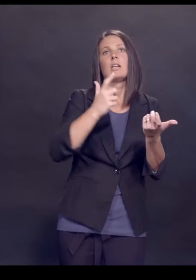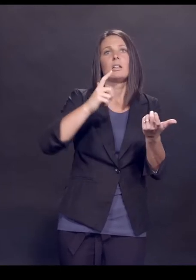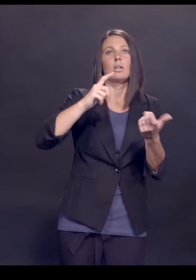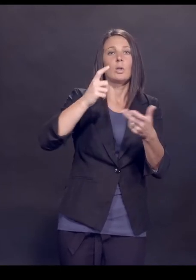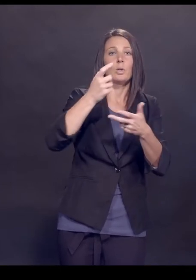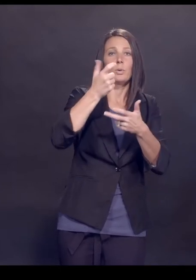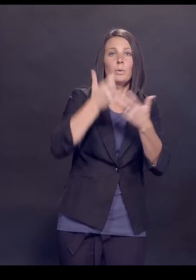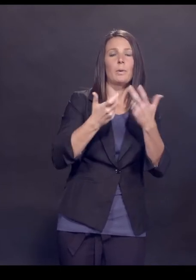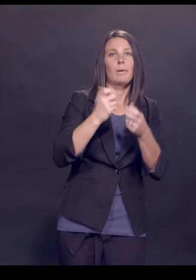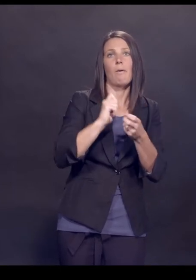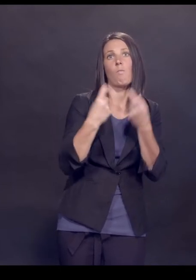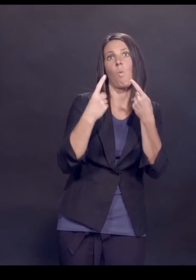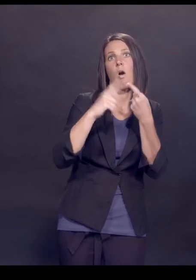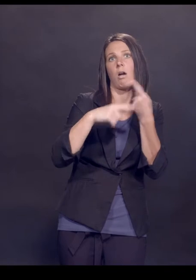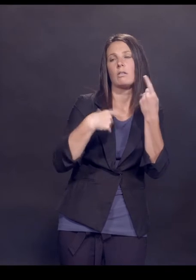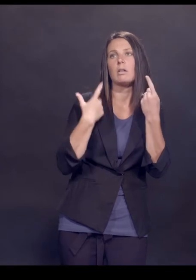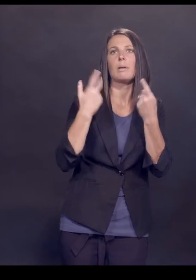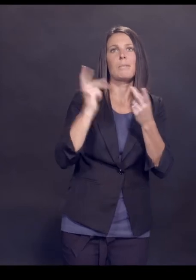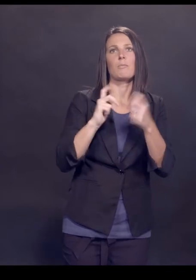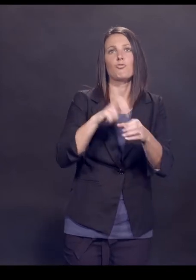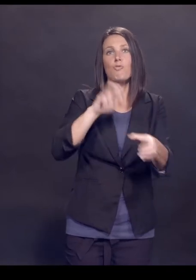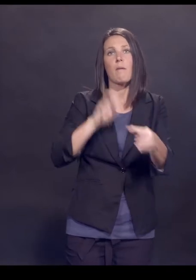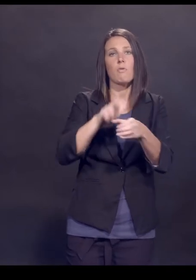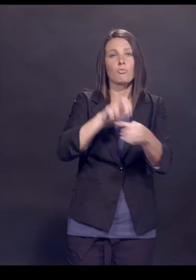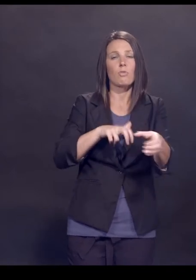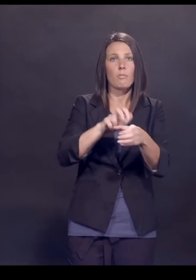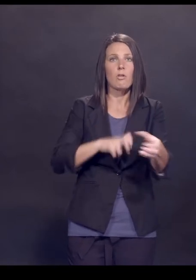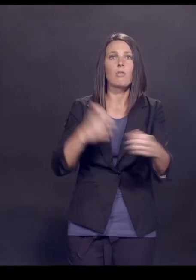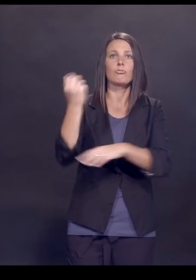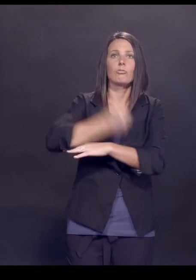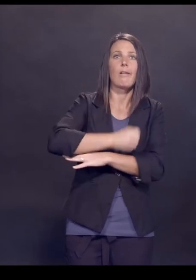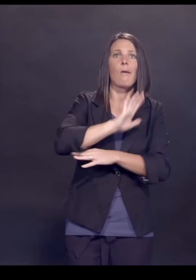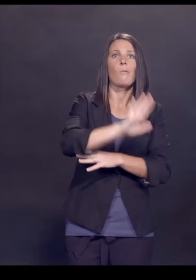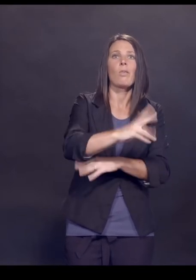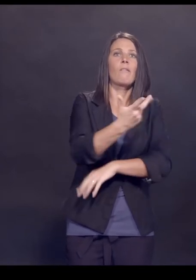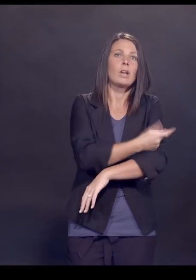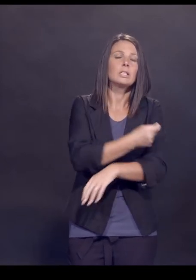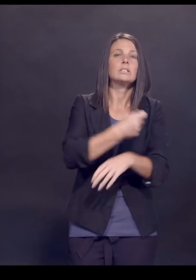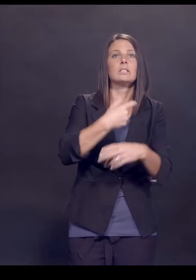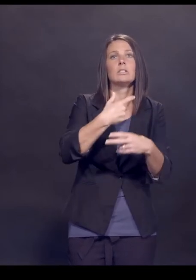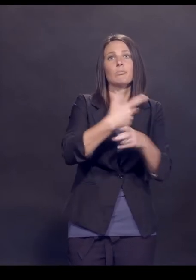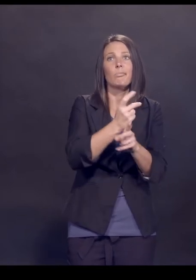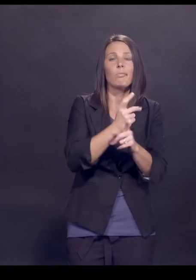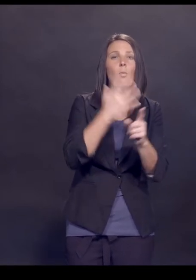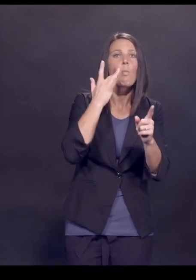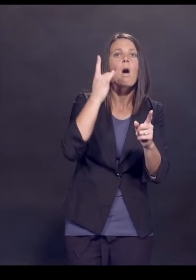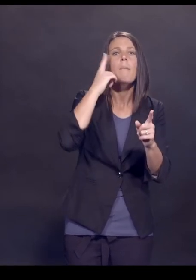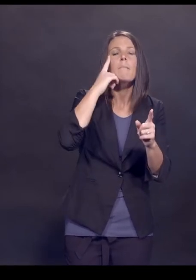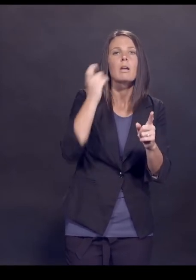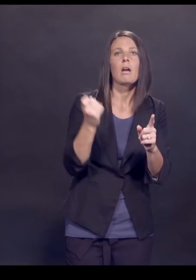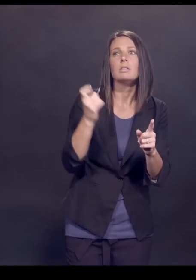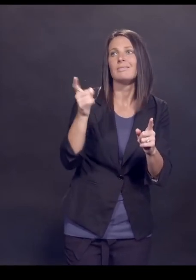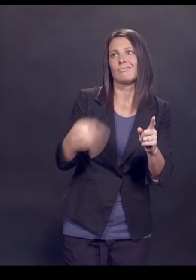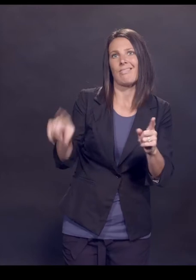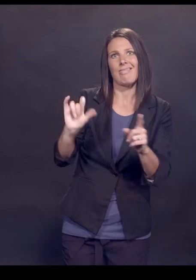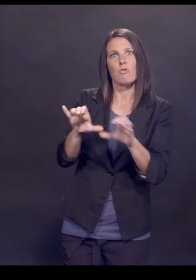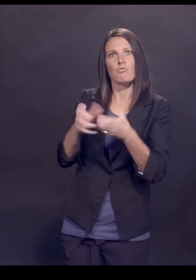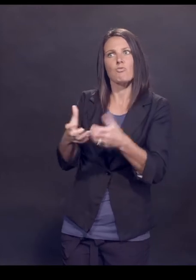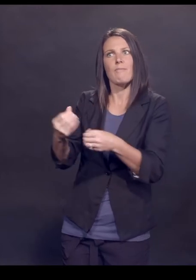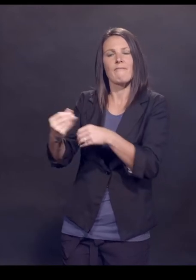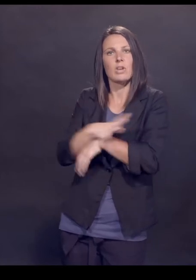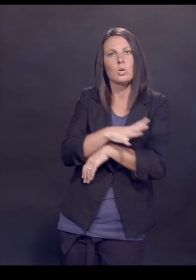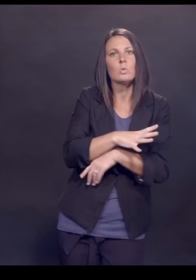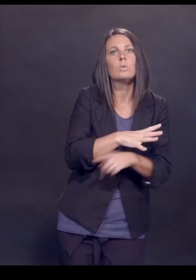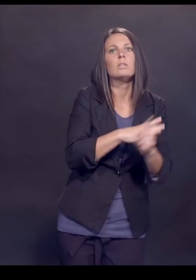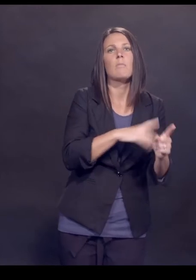the measles vaccine to one. We went from eight manufacturers of the, pertussis or whooping cough vaccine to one. And that one that was left